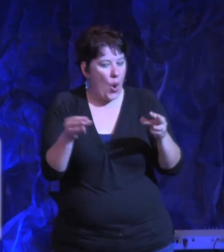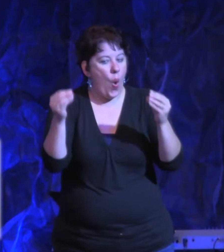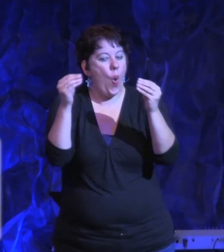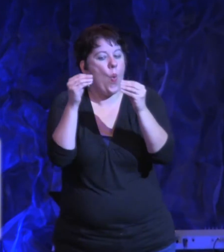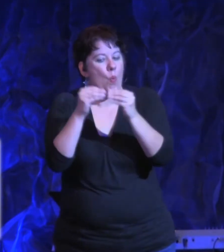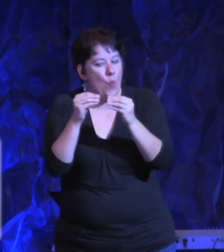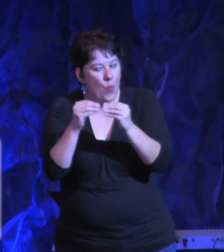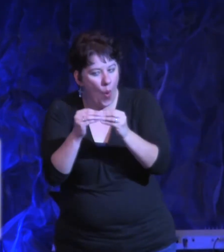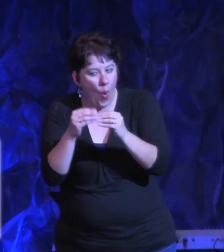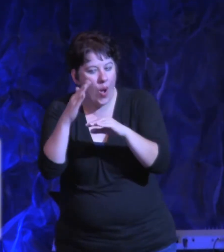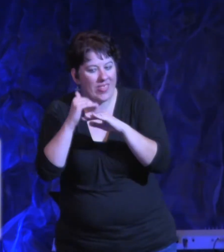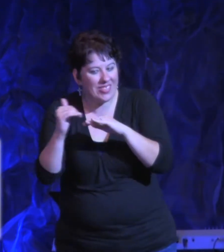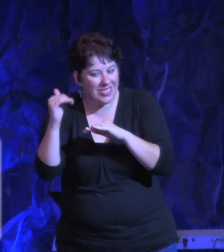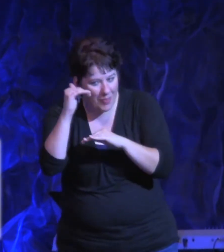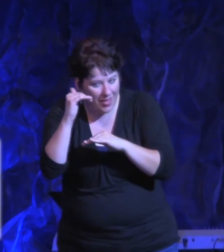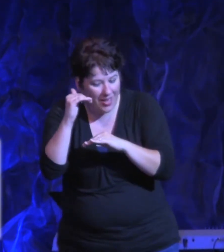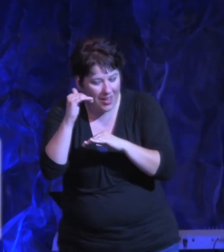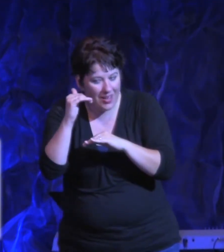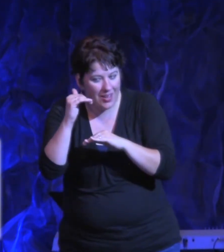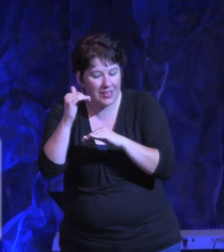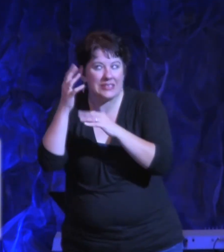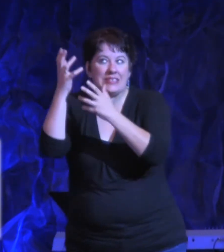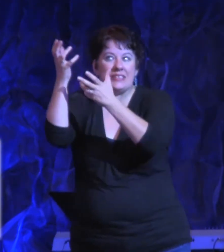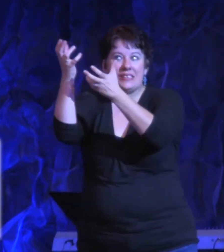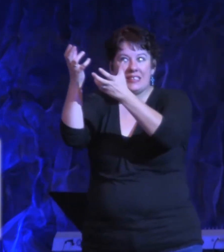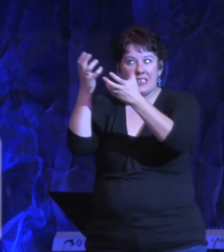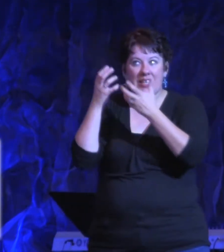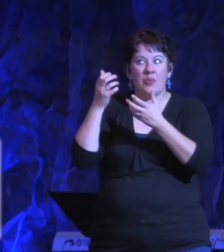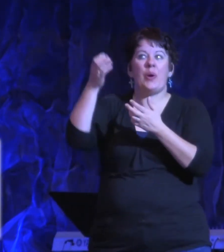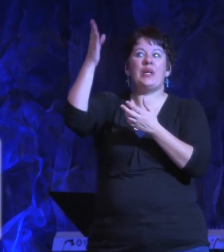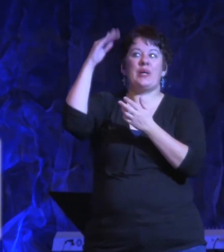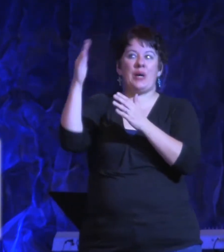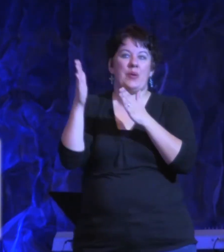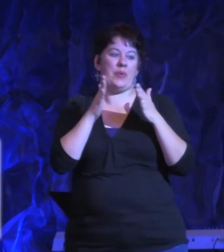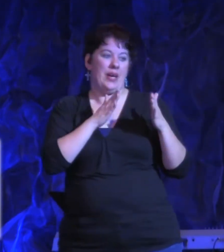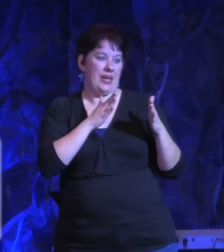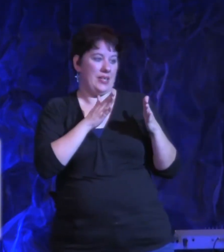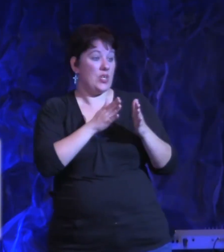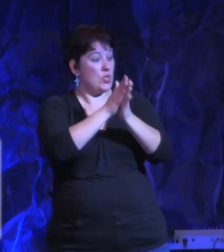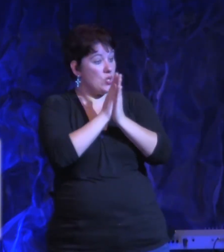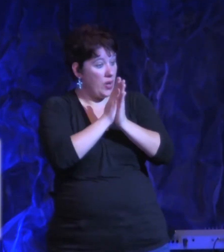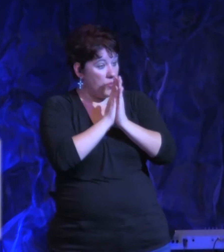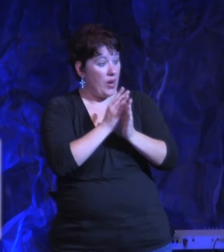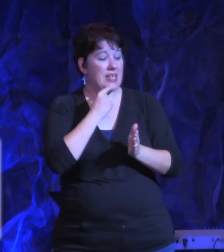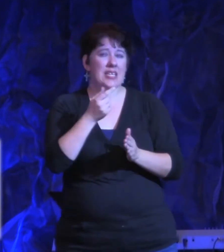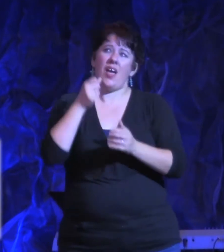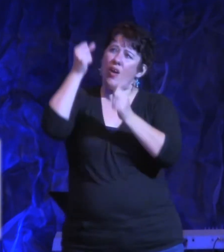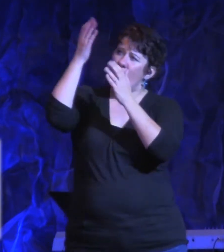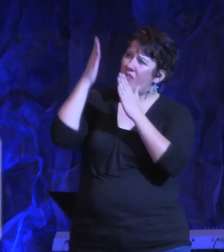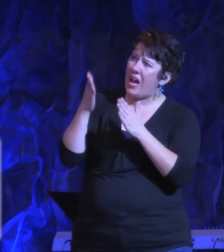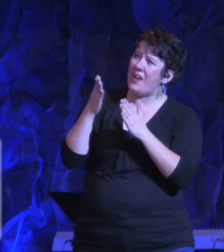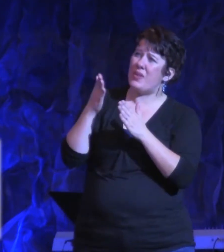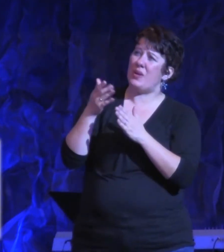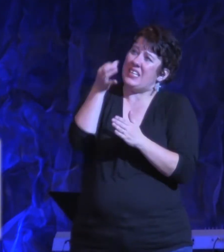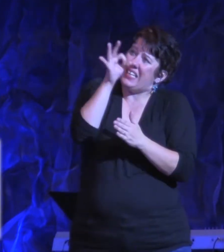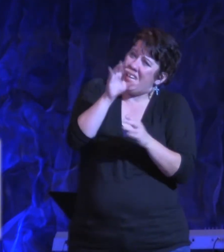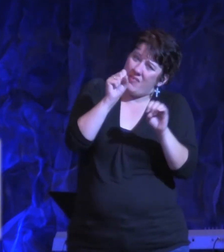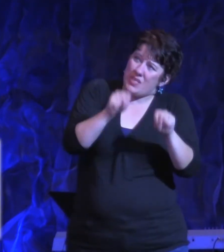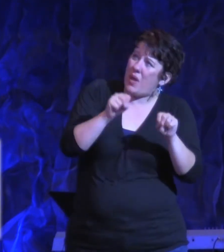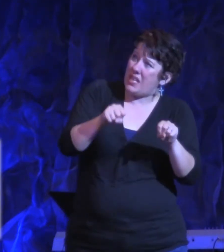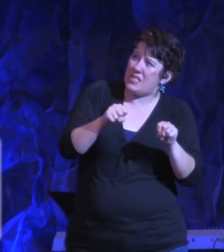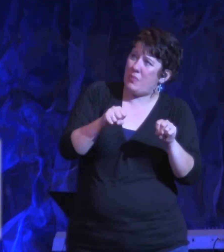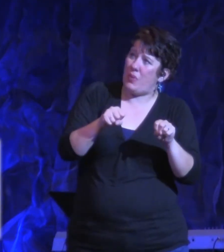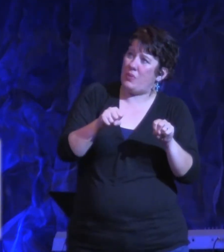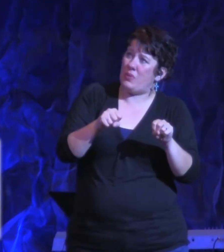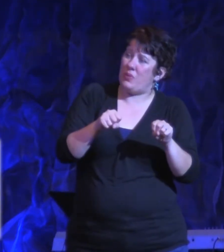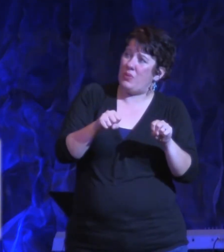He says, prayed this in the garden in Luke 22, 42. Father, if You are willing, please take this cup of suffering